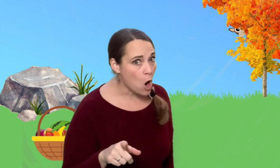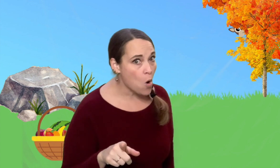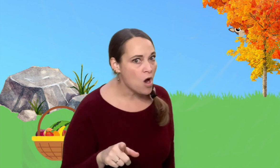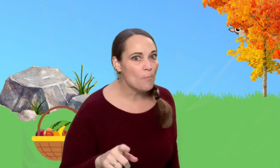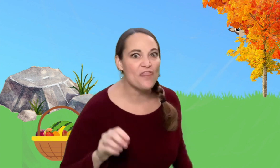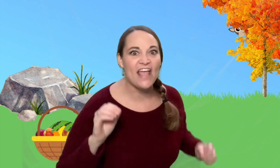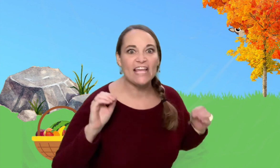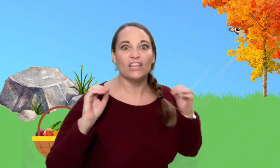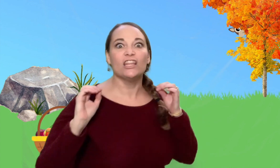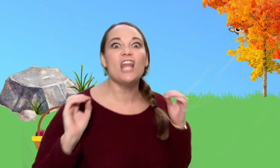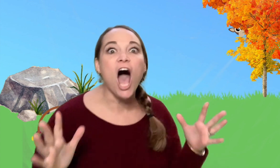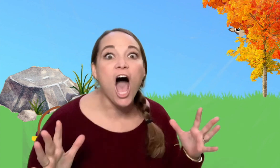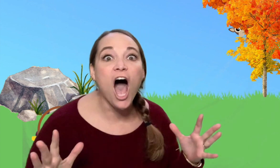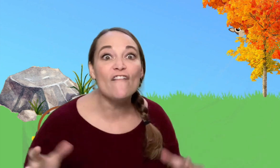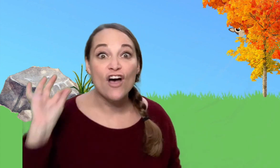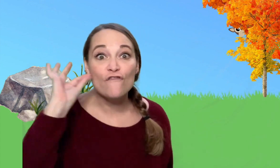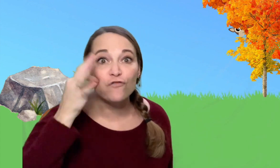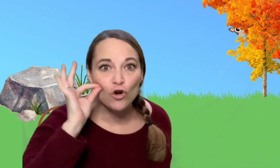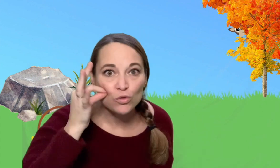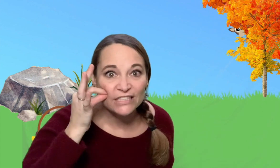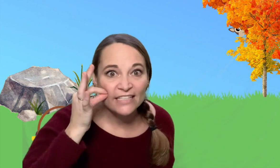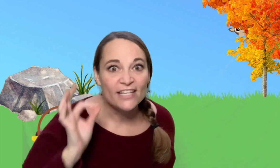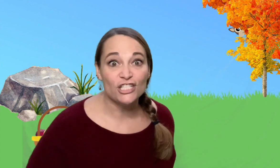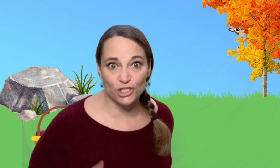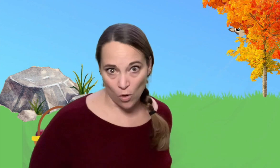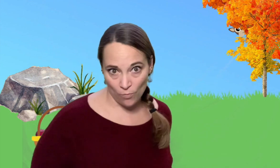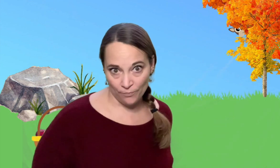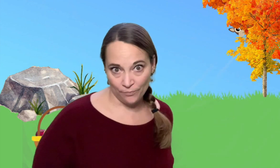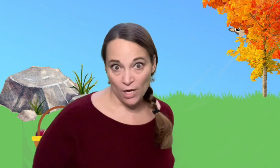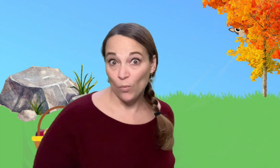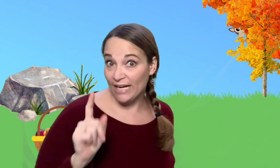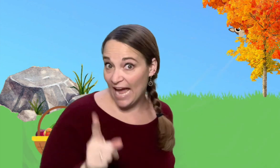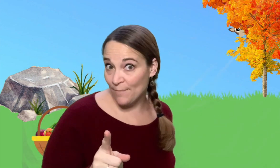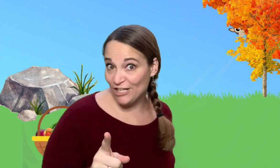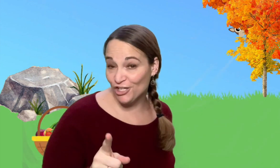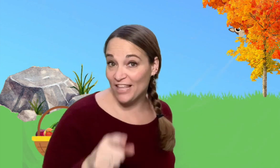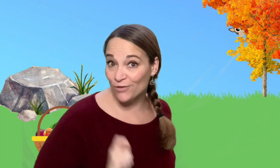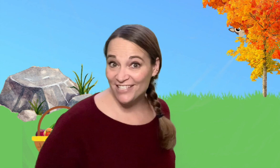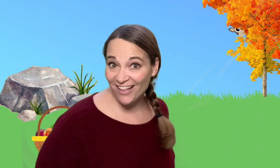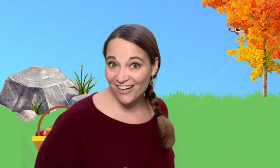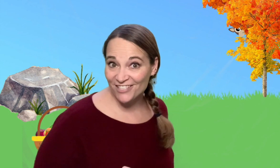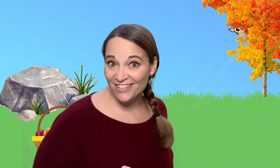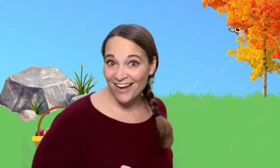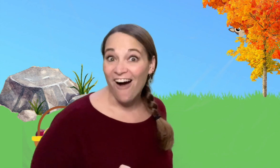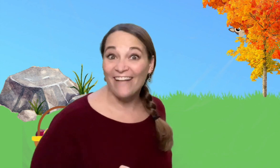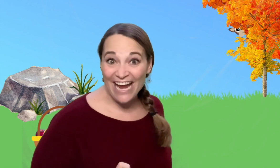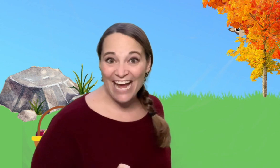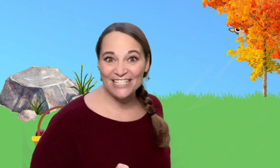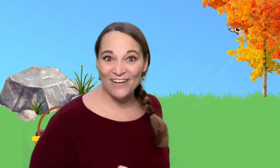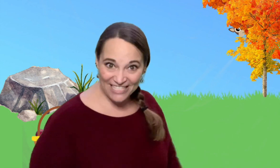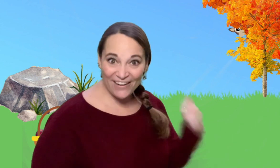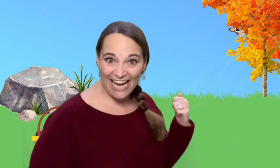but they love fruit! So we gotta make sure they don't steal ours. Okay guys, if I see what I got.